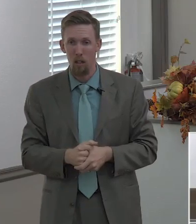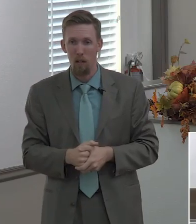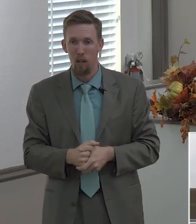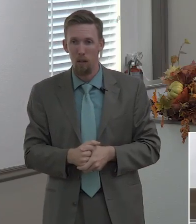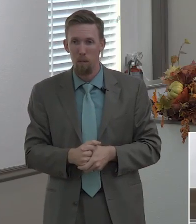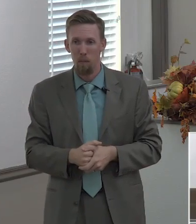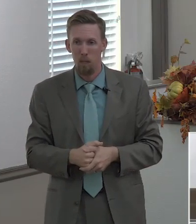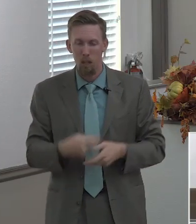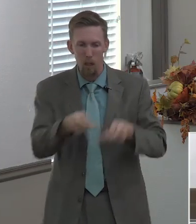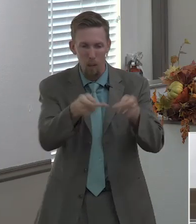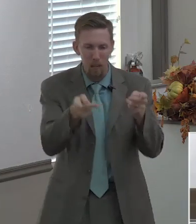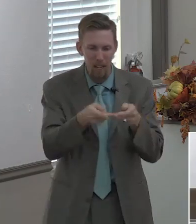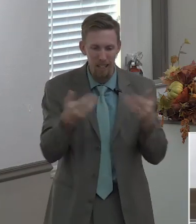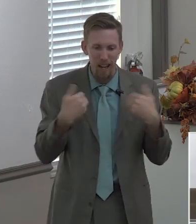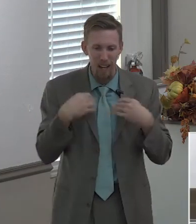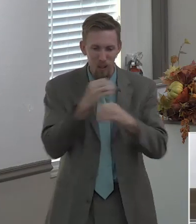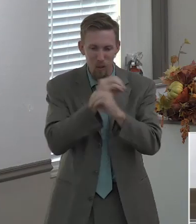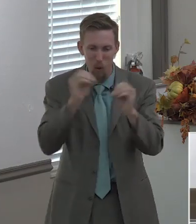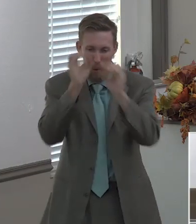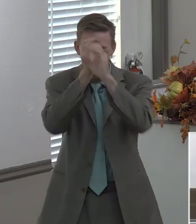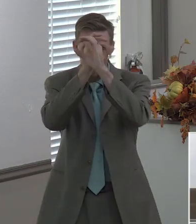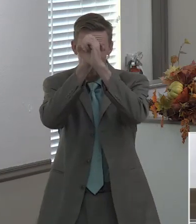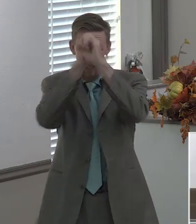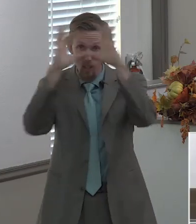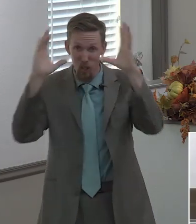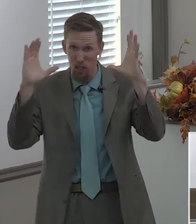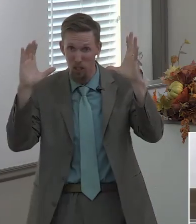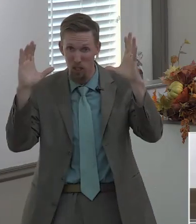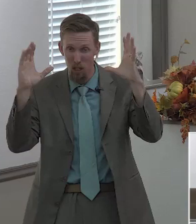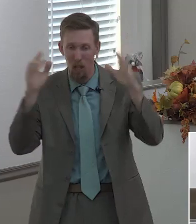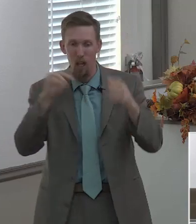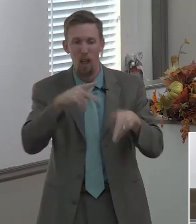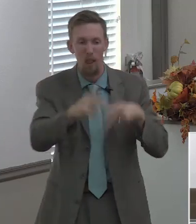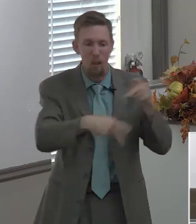where there's no vision the people perish